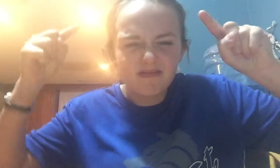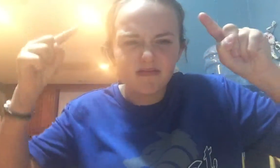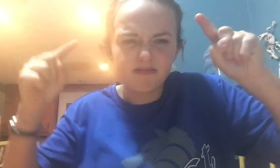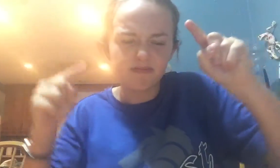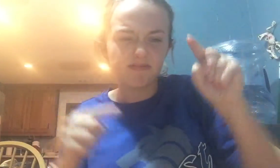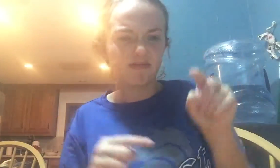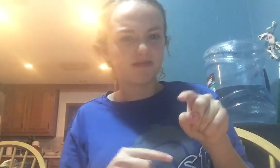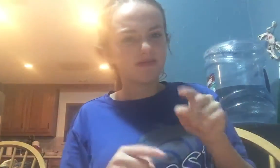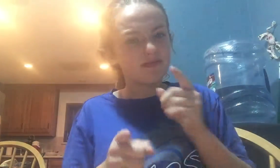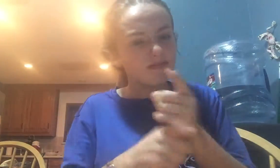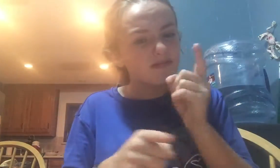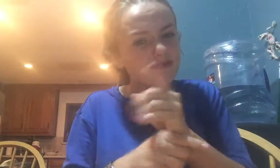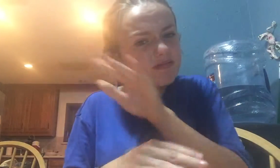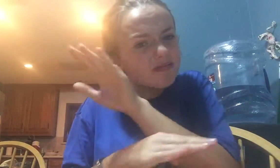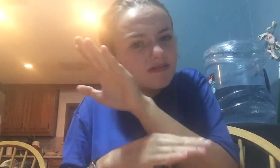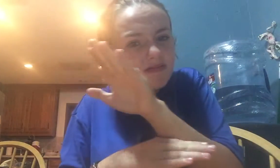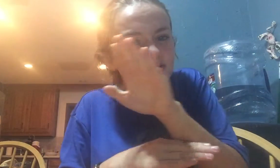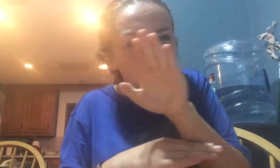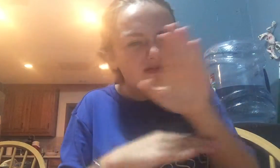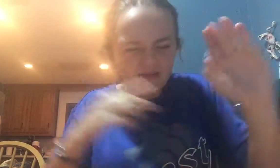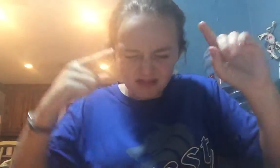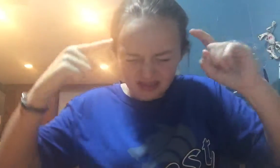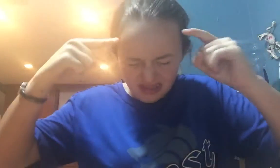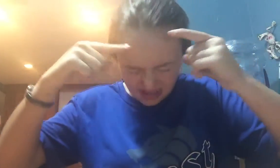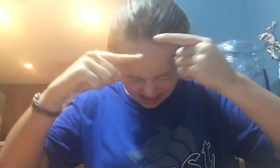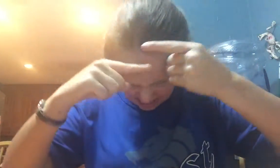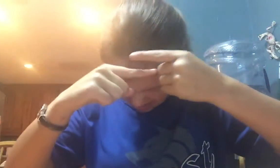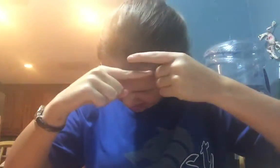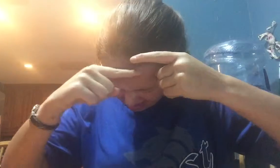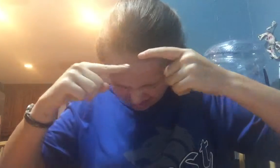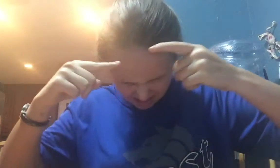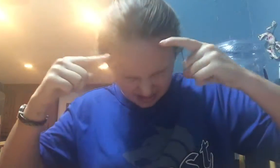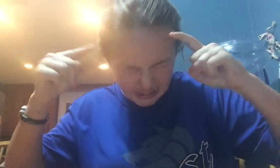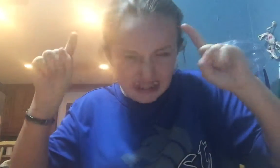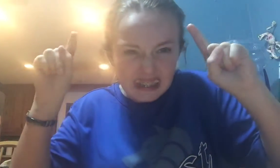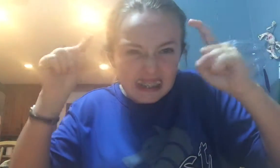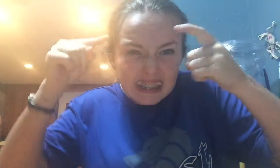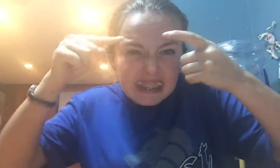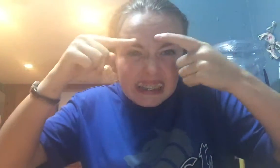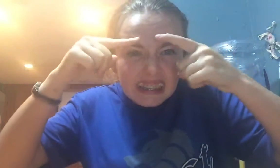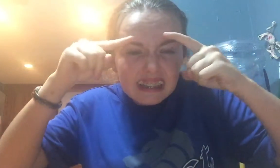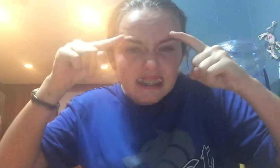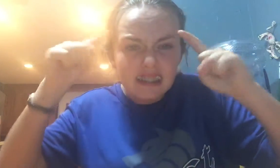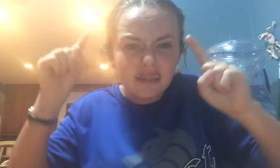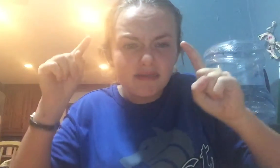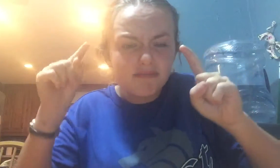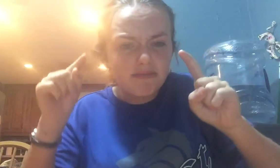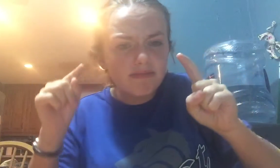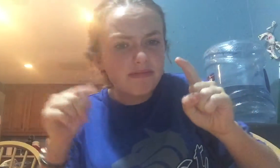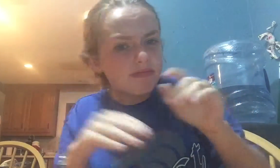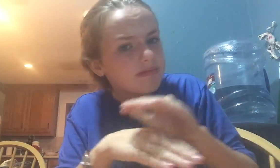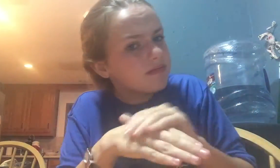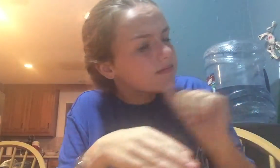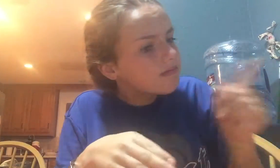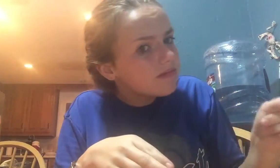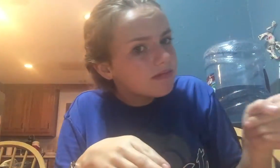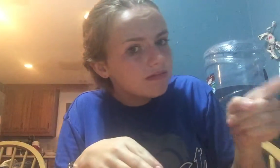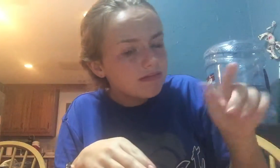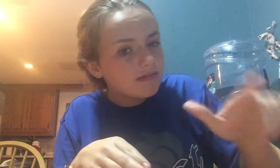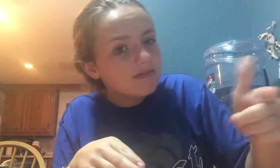every afternoon, she had terrible headaches. So she would call us up. Say,